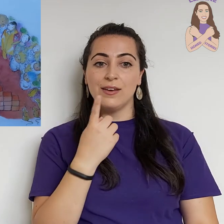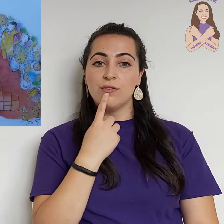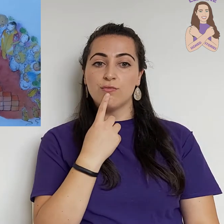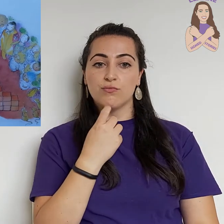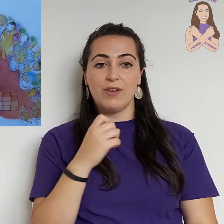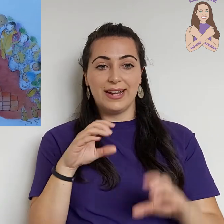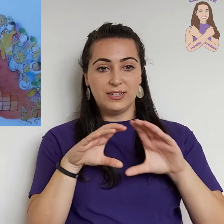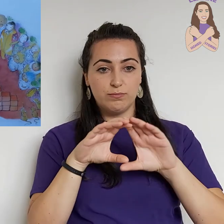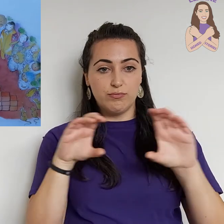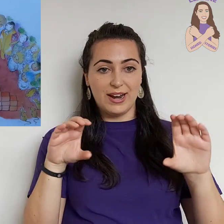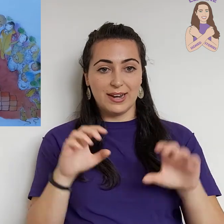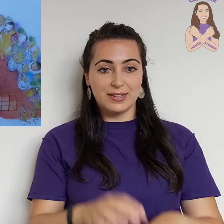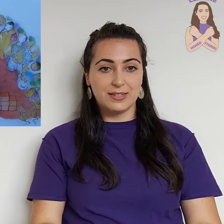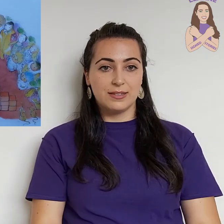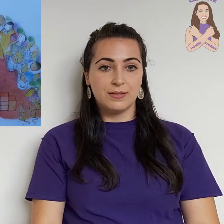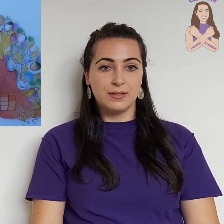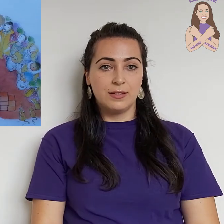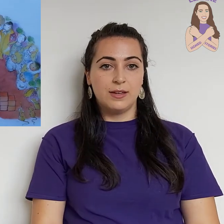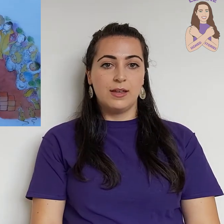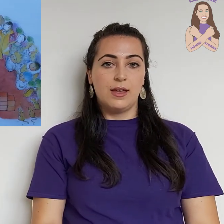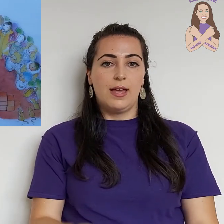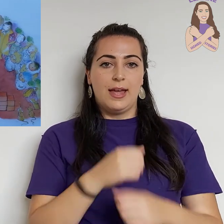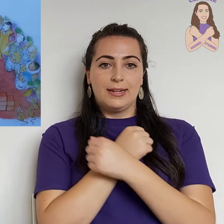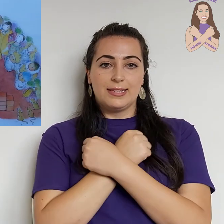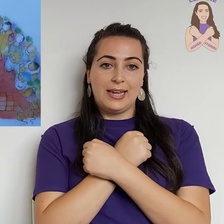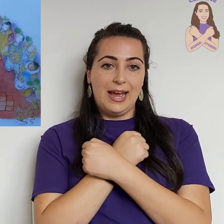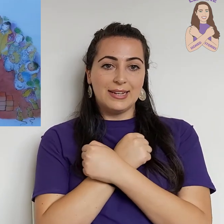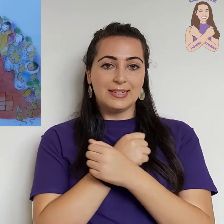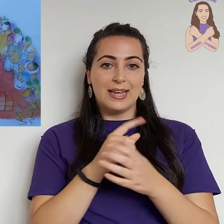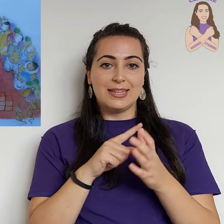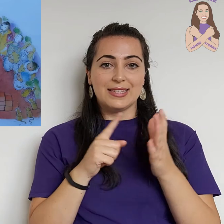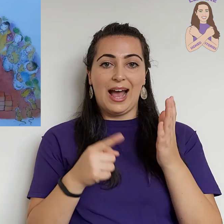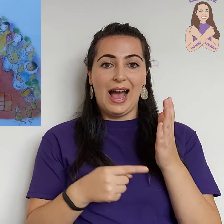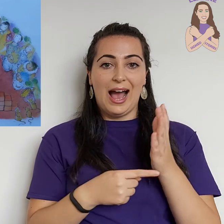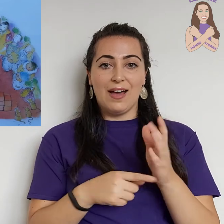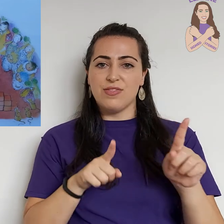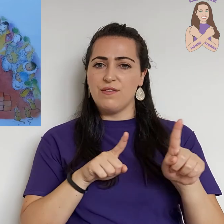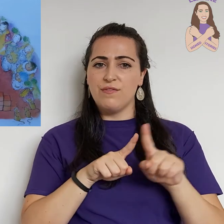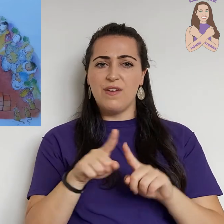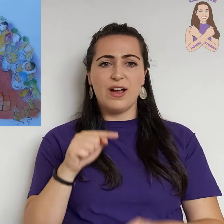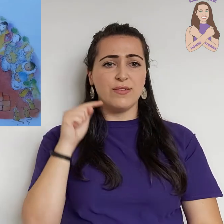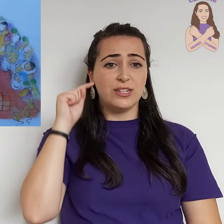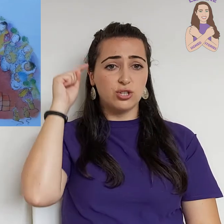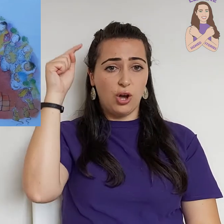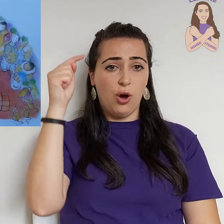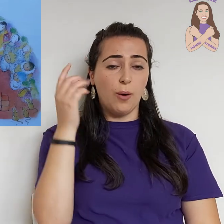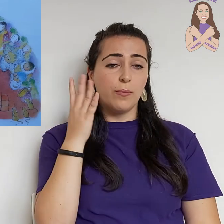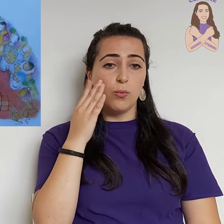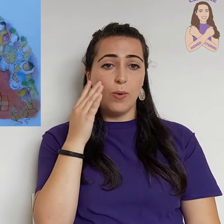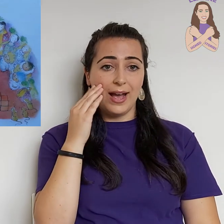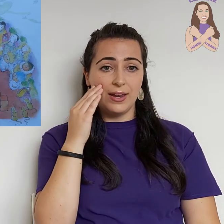red bricks. Ted is at the very top when